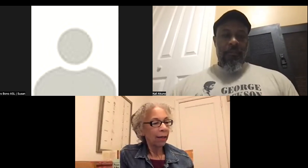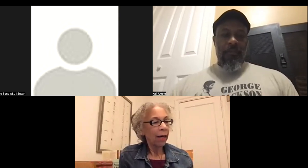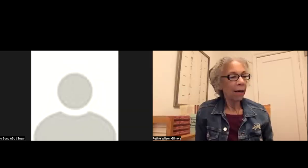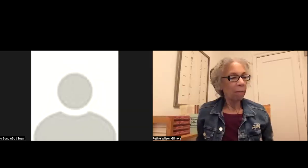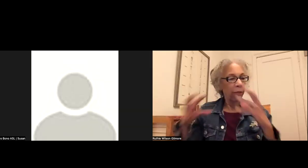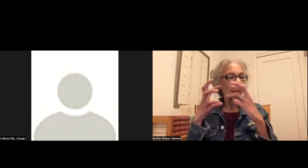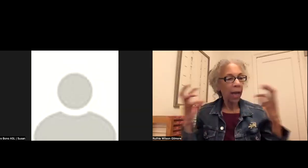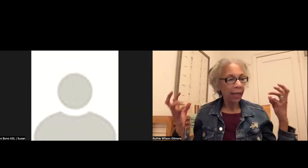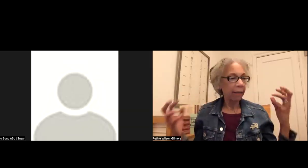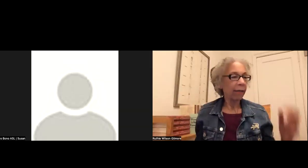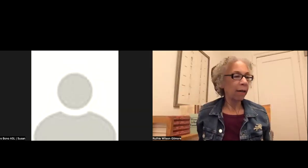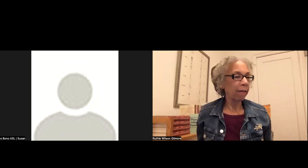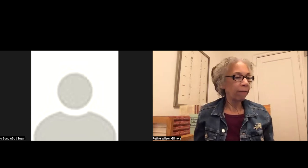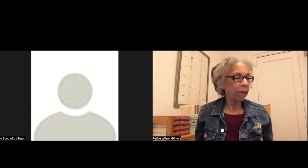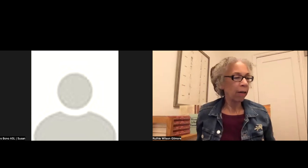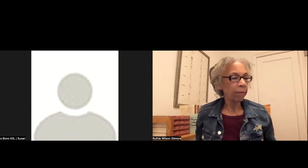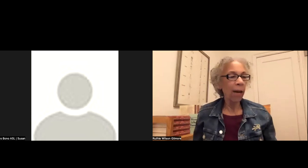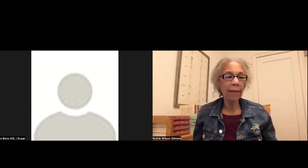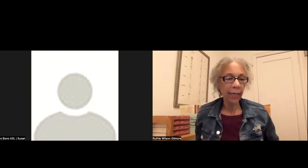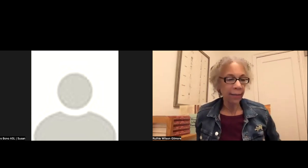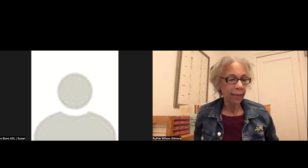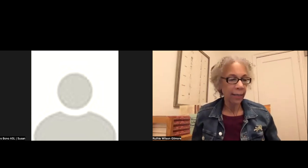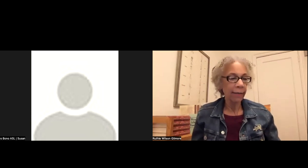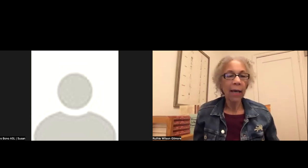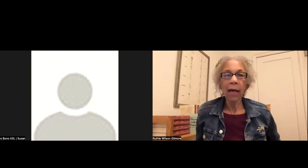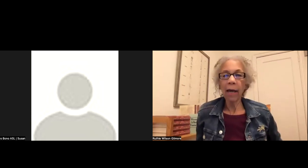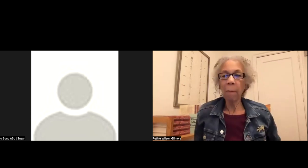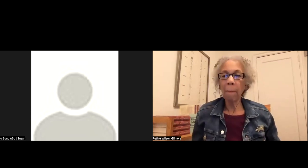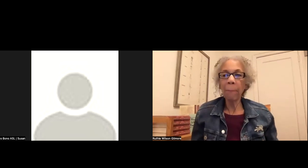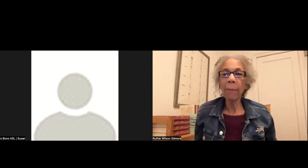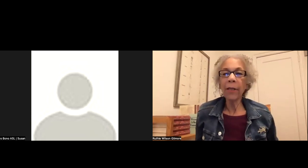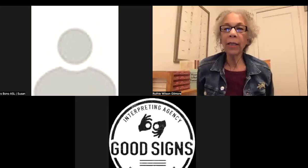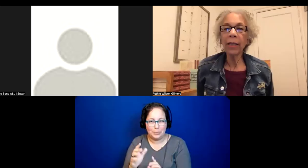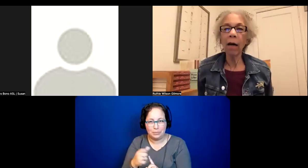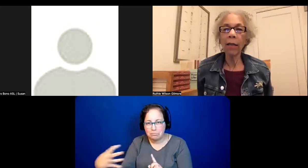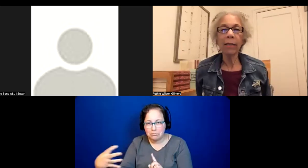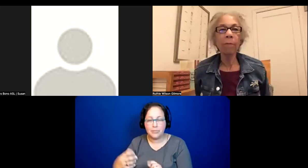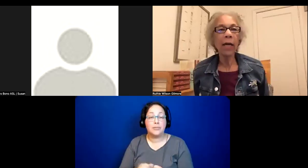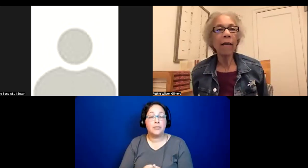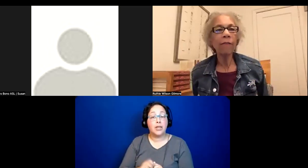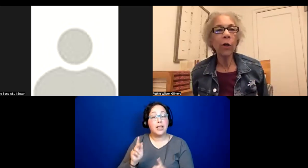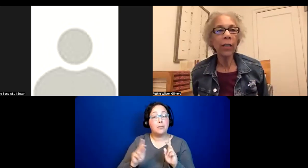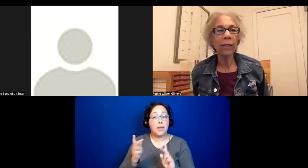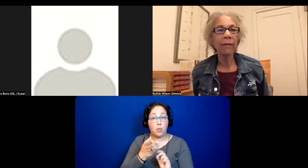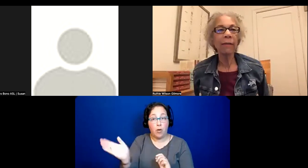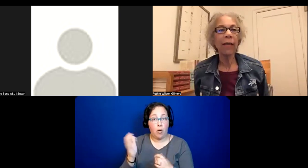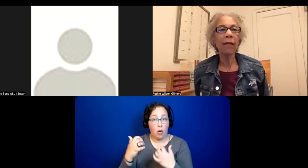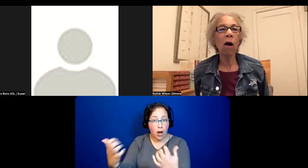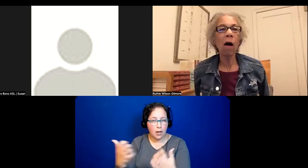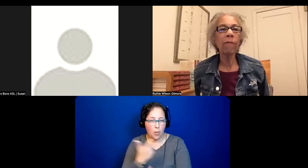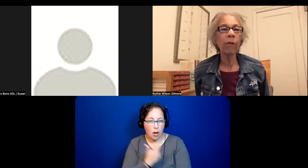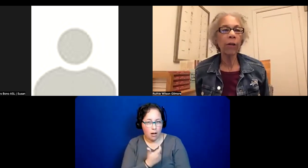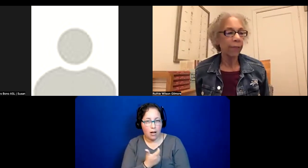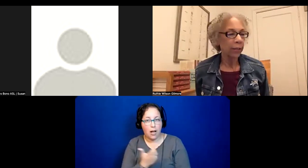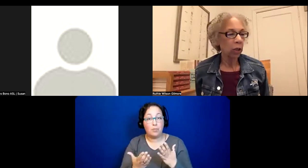thread of resonances. People in the audience might have noticed that